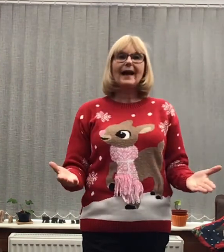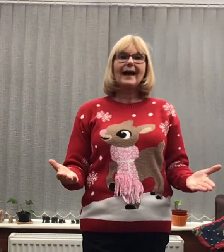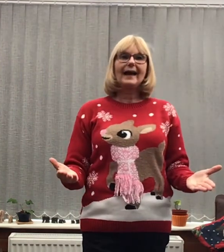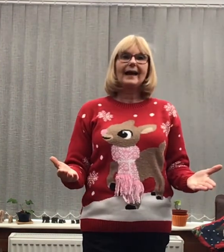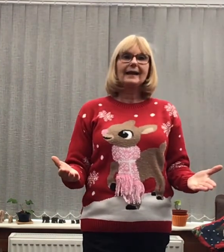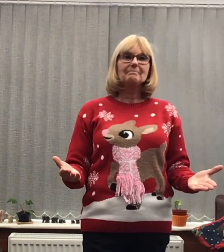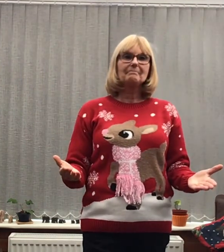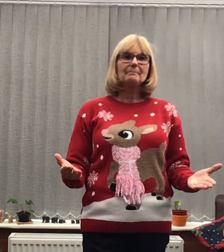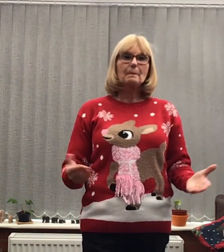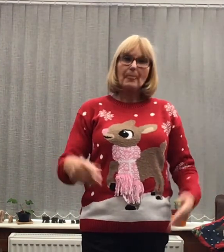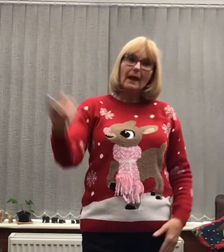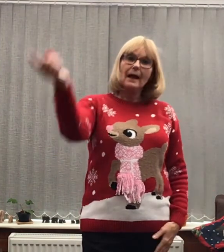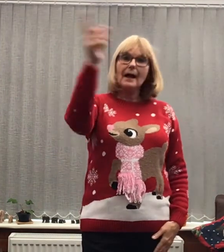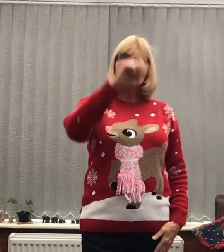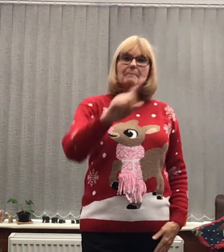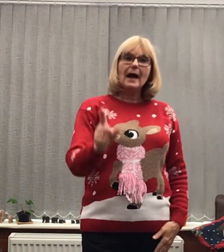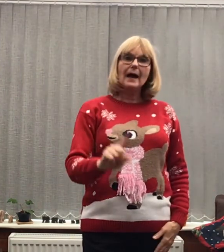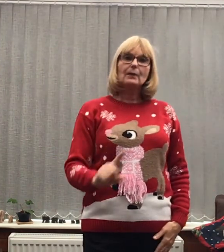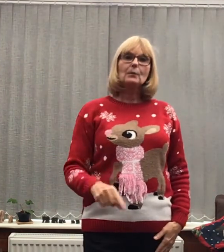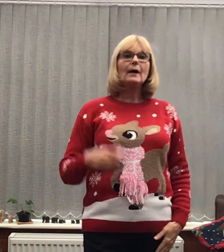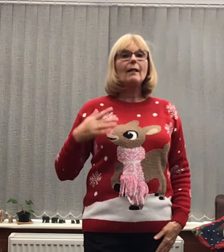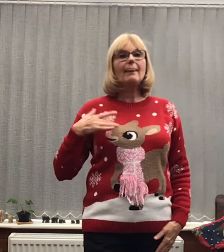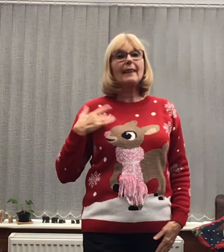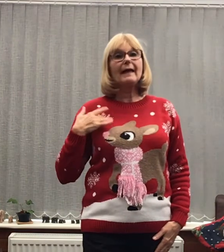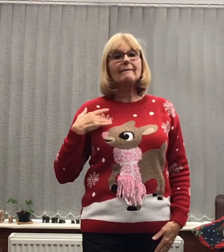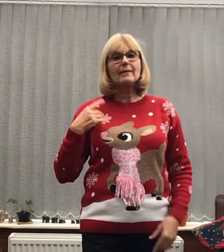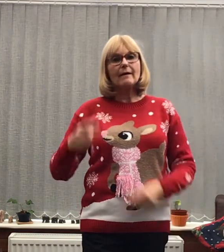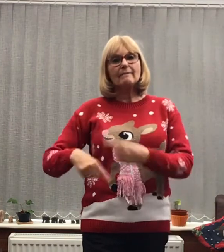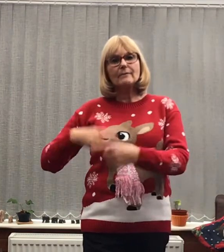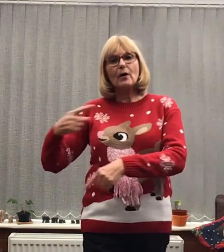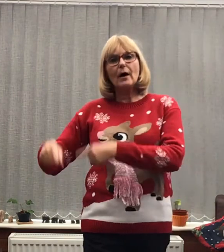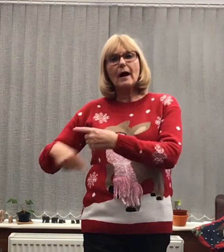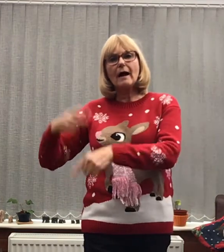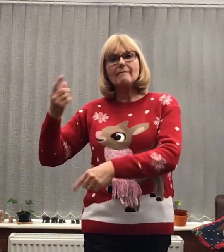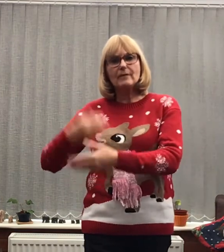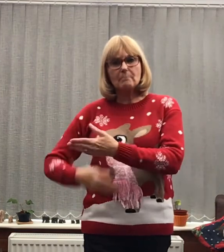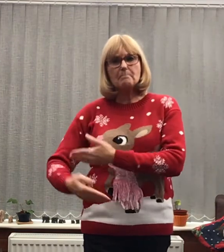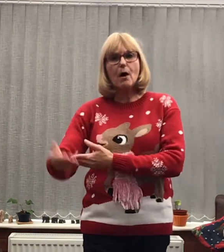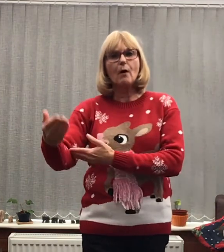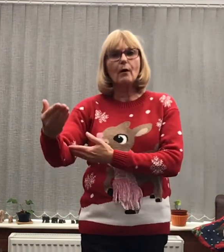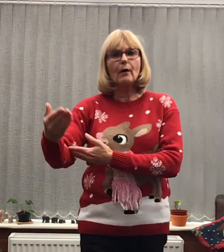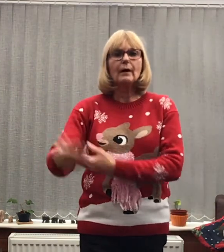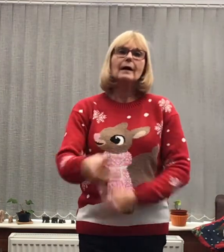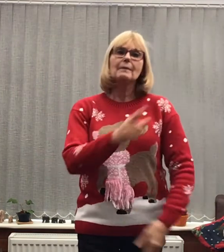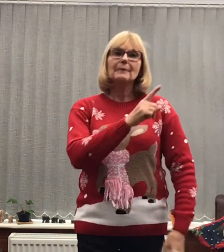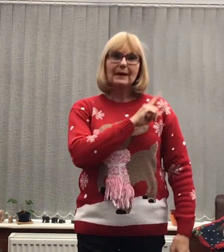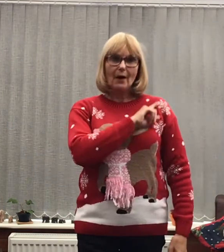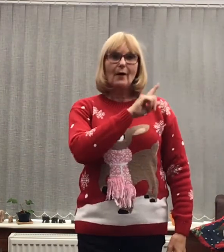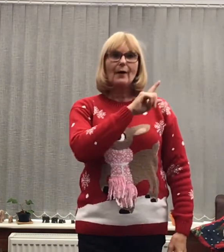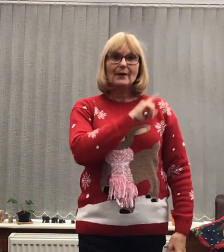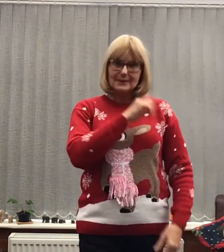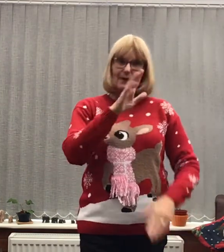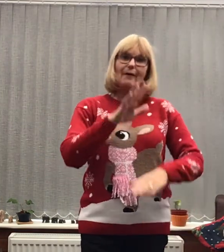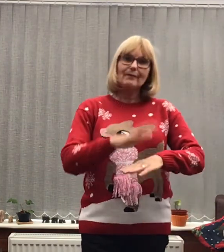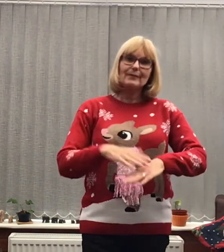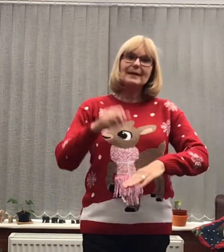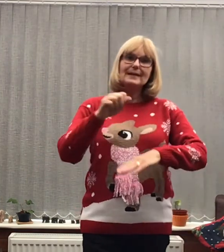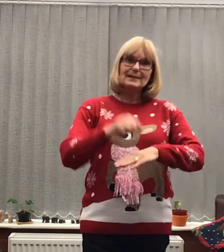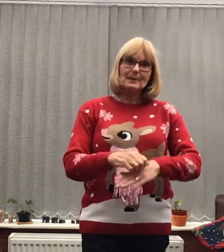And man will live forevermore because of Christmas